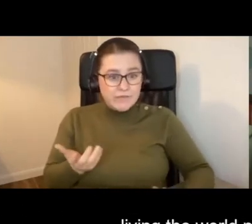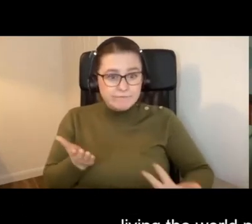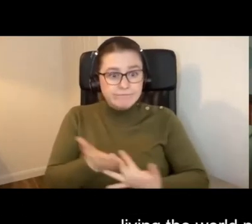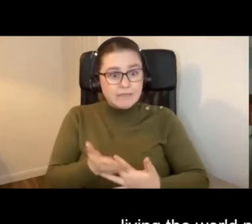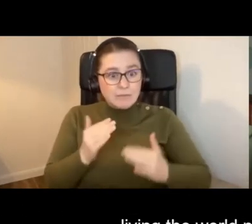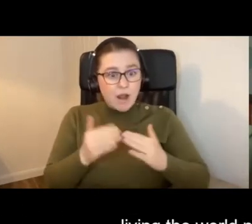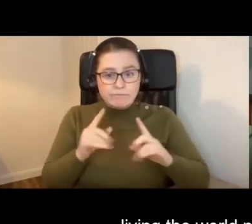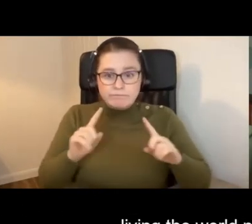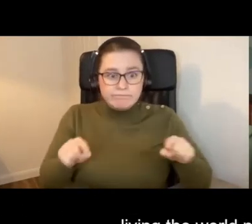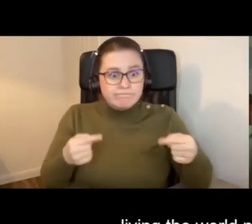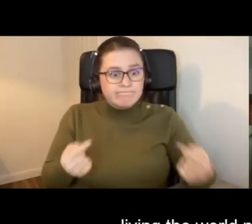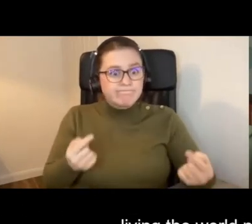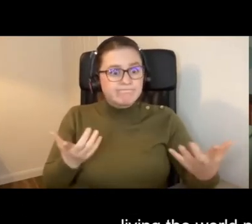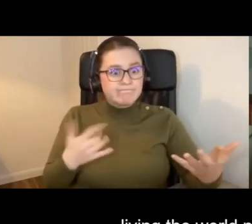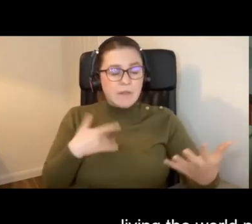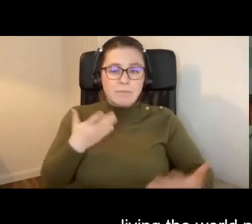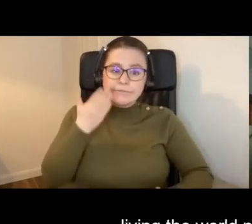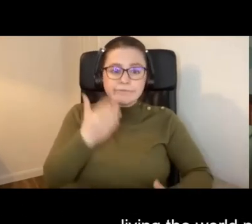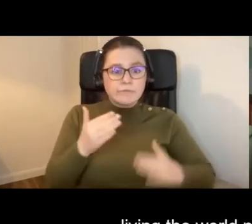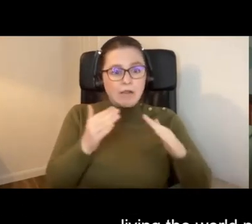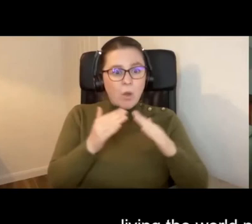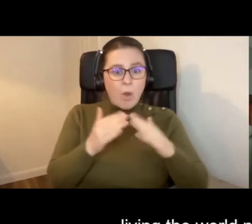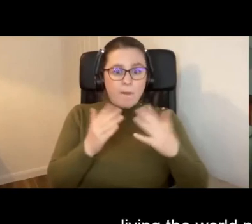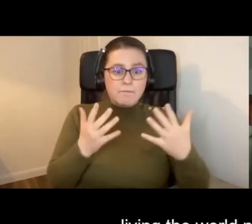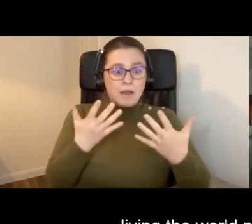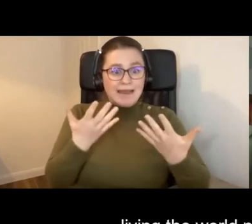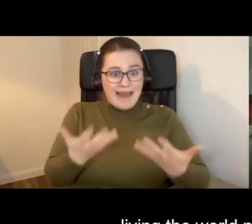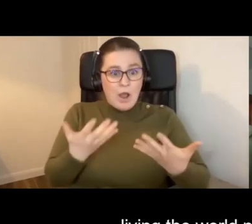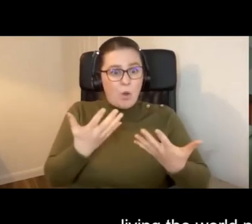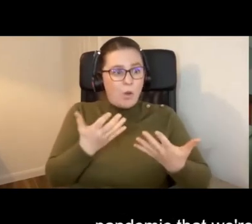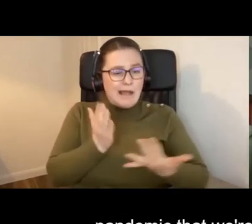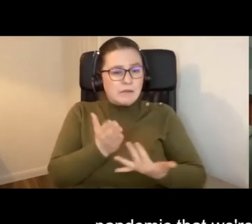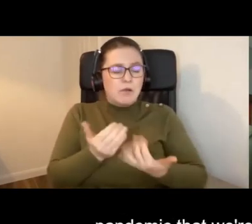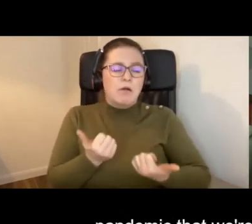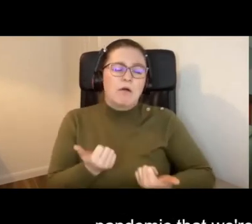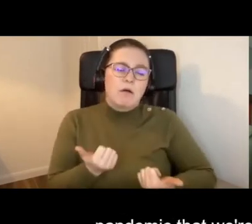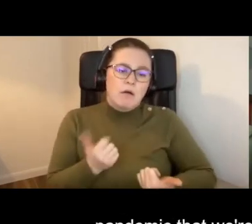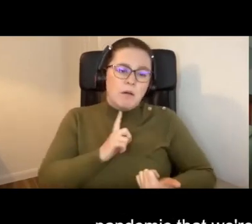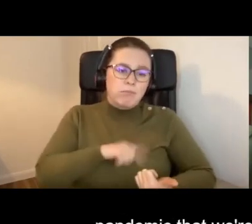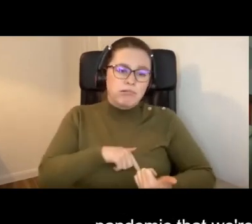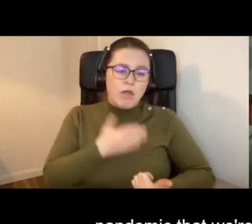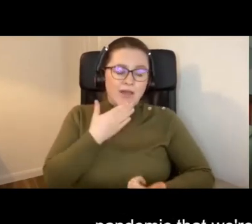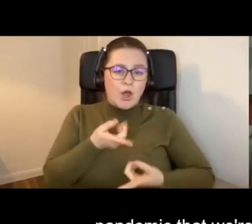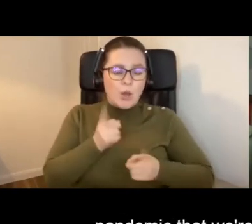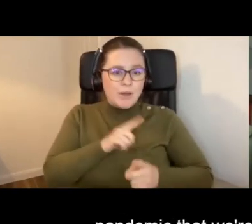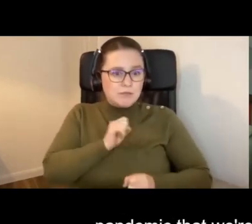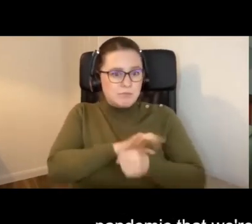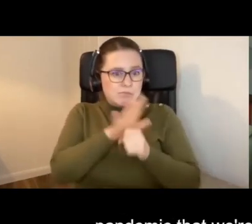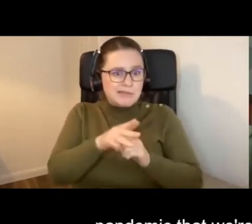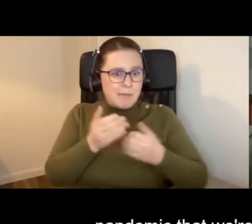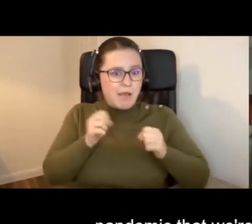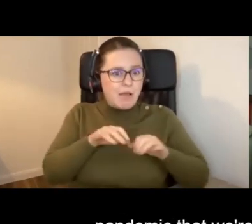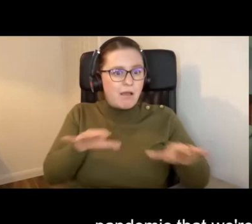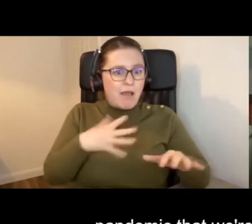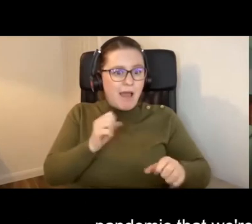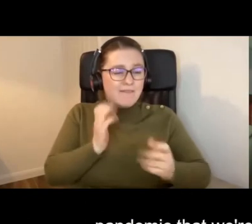home and I've living the world now of having an accessible home. And thankfully, in the pandemic that we're in right now, I have